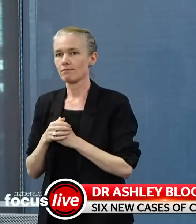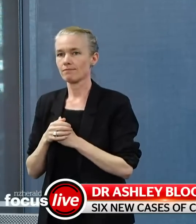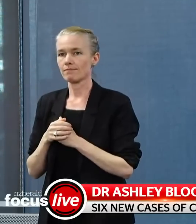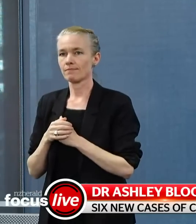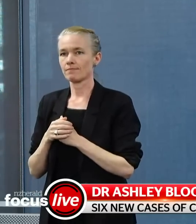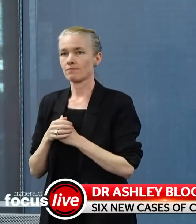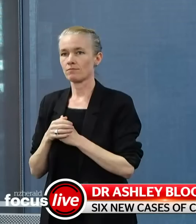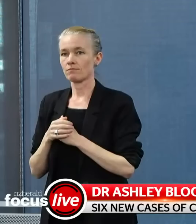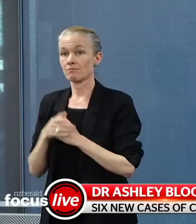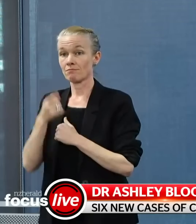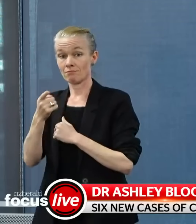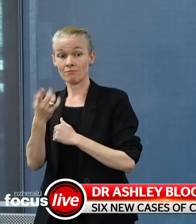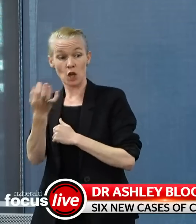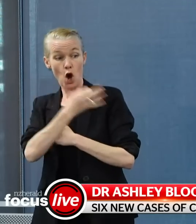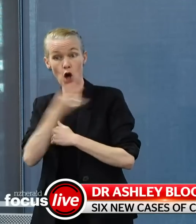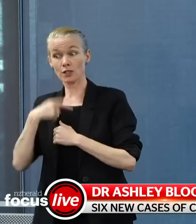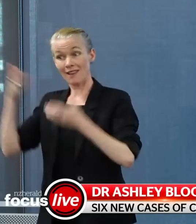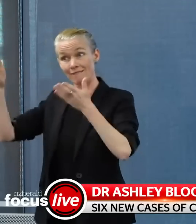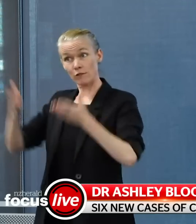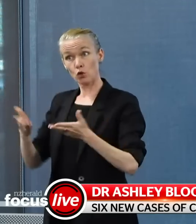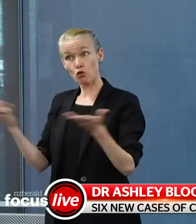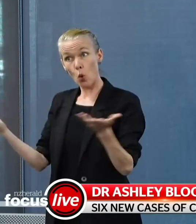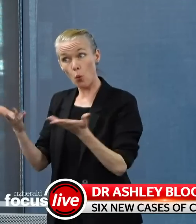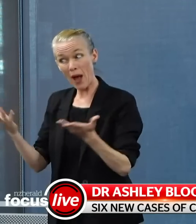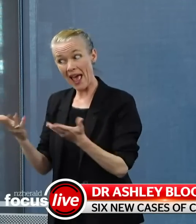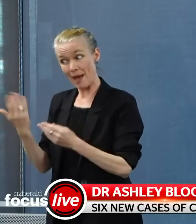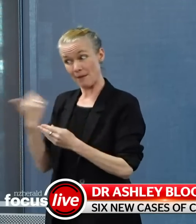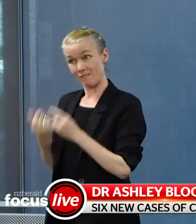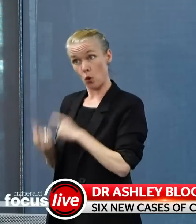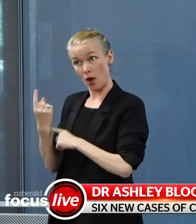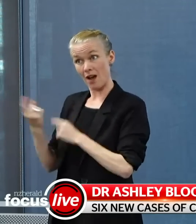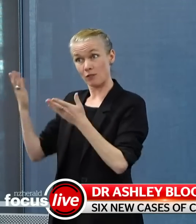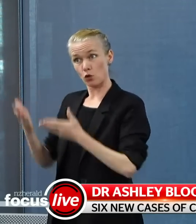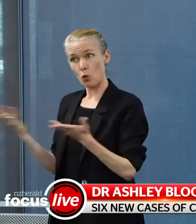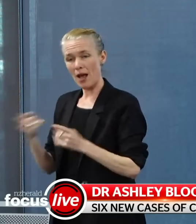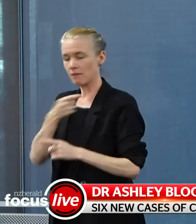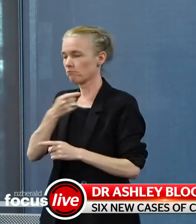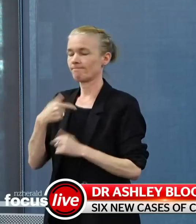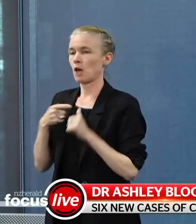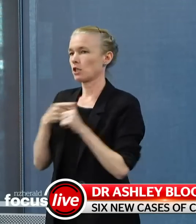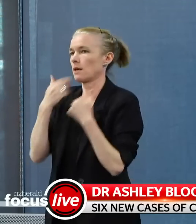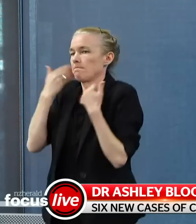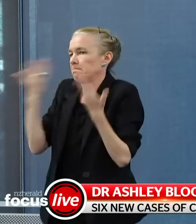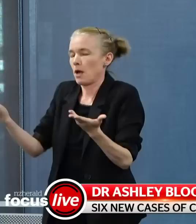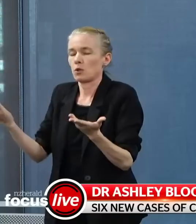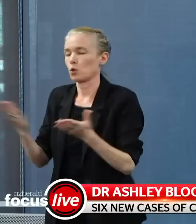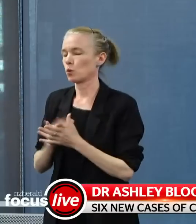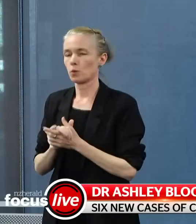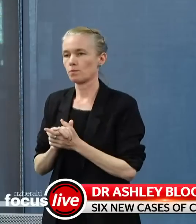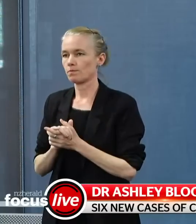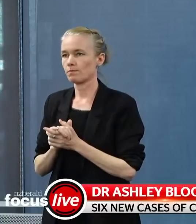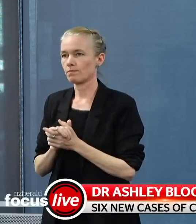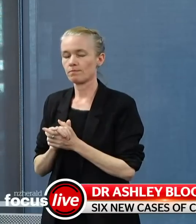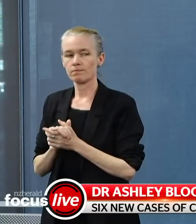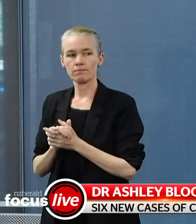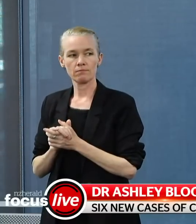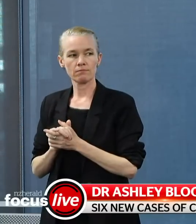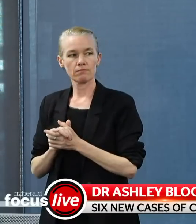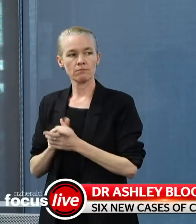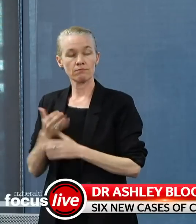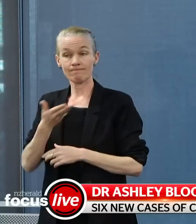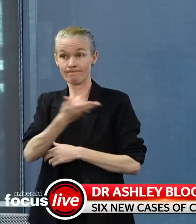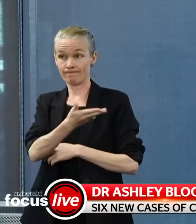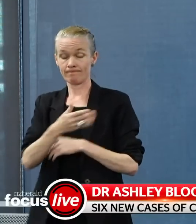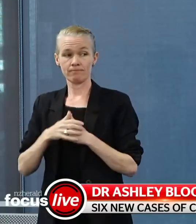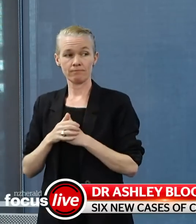No, I don't know where that funeral was. Sorry, can I just clarify, and I don't know if you may have included it in that long